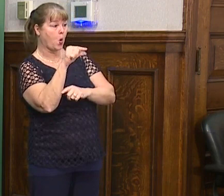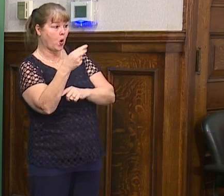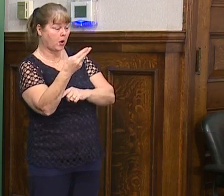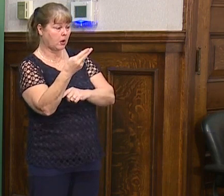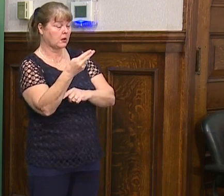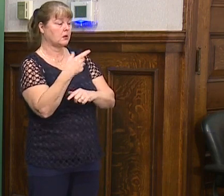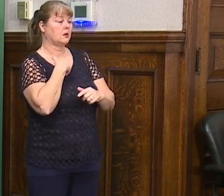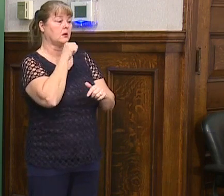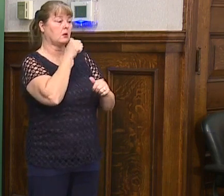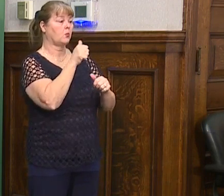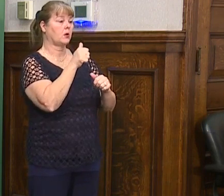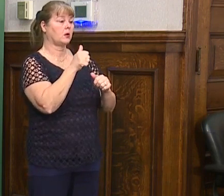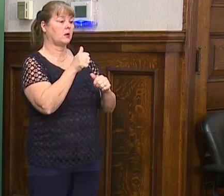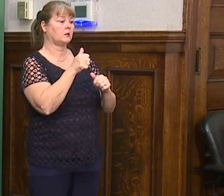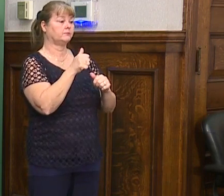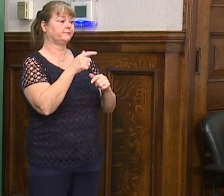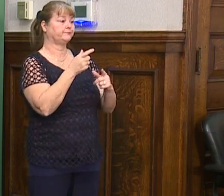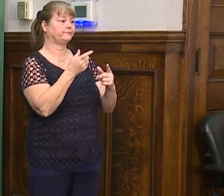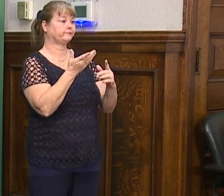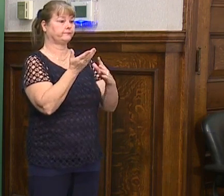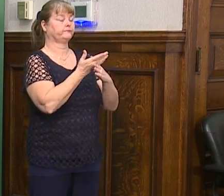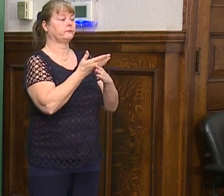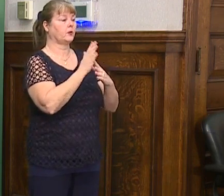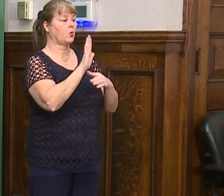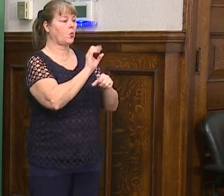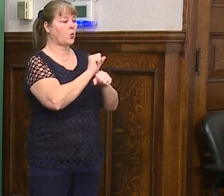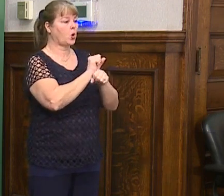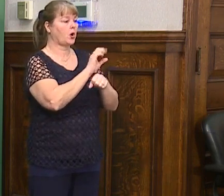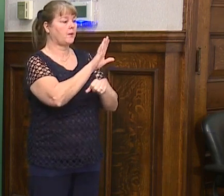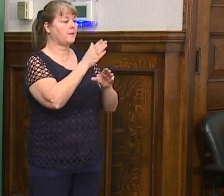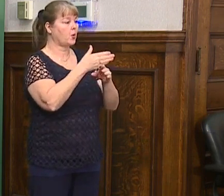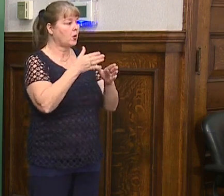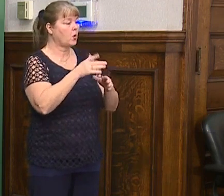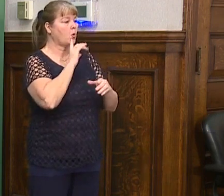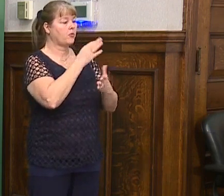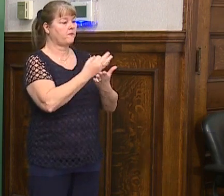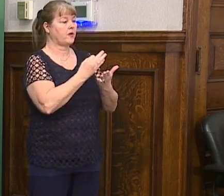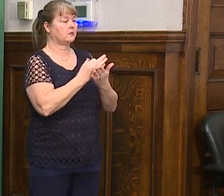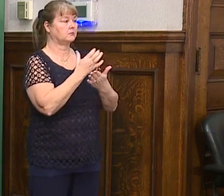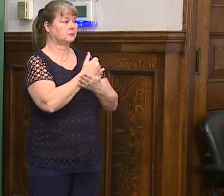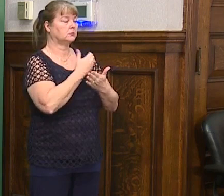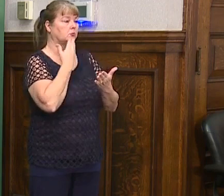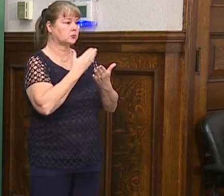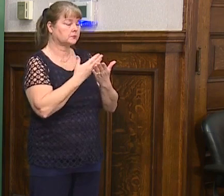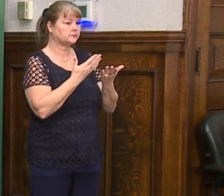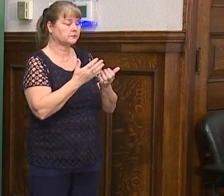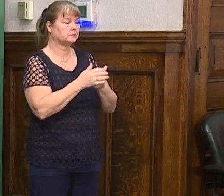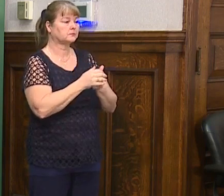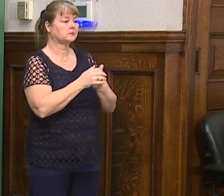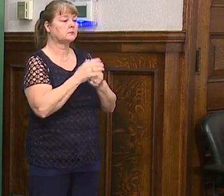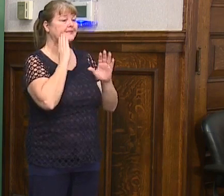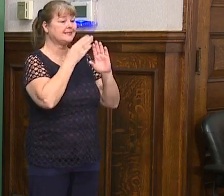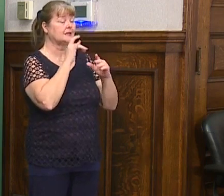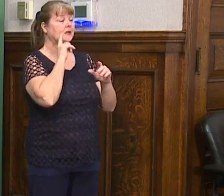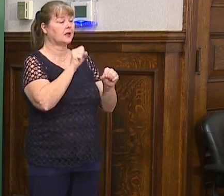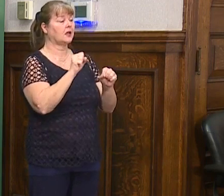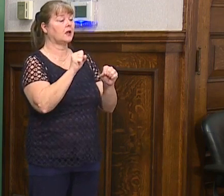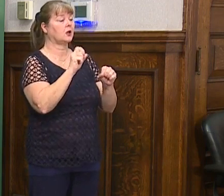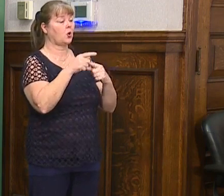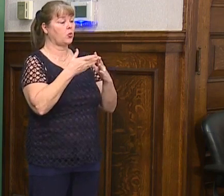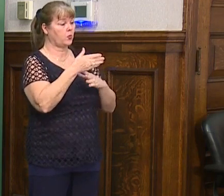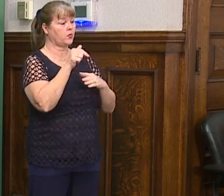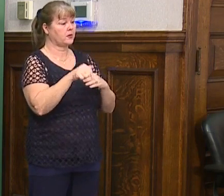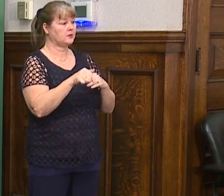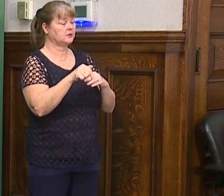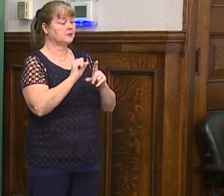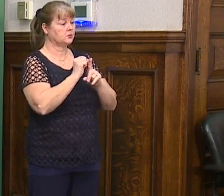the work of our employees nor their financial security so that the city, I think, can weather the storm